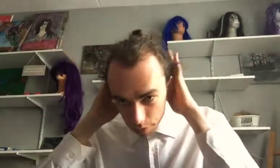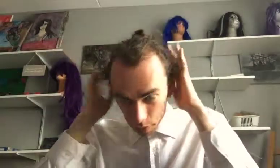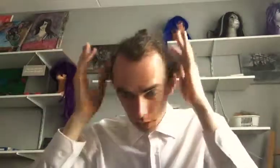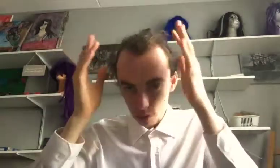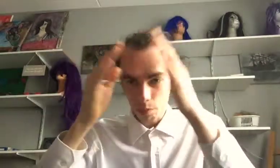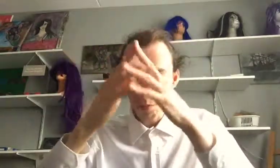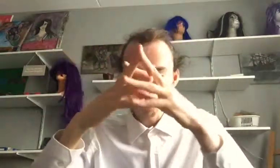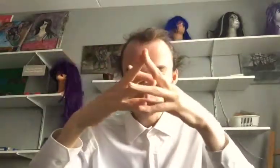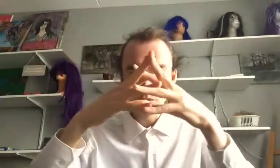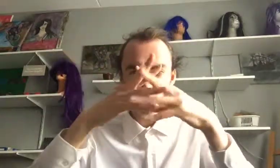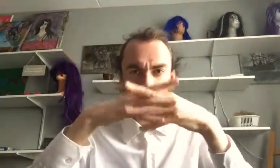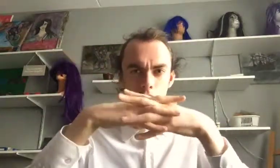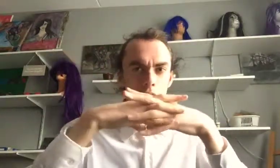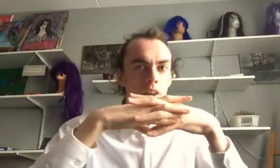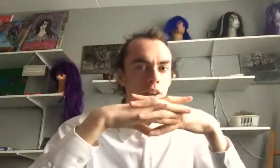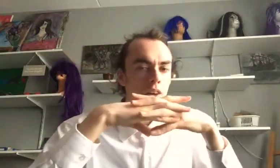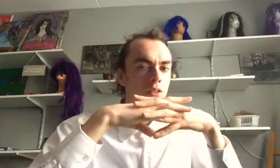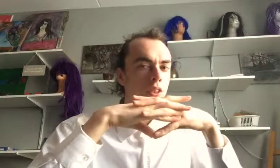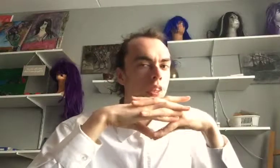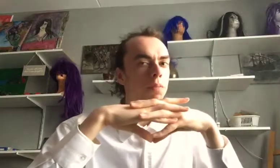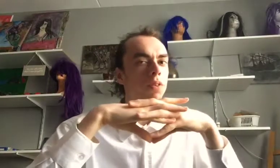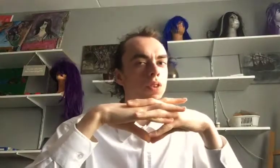So. And, now for the animals.